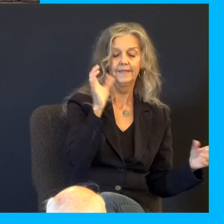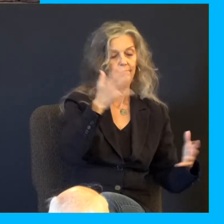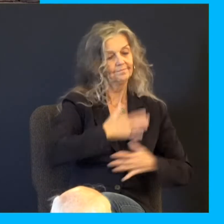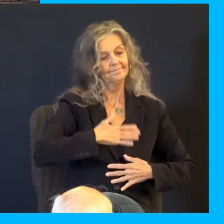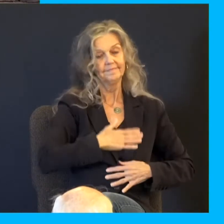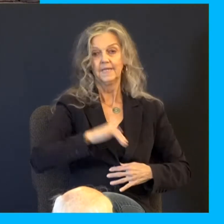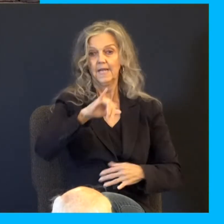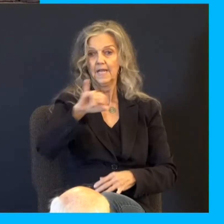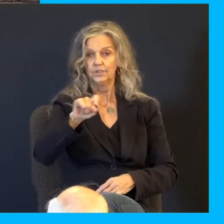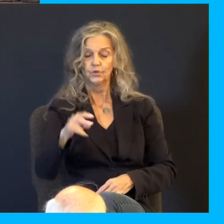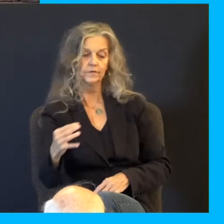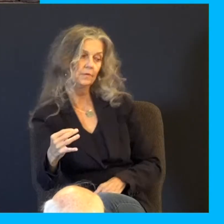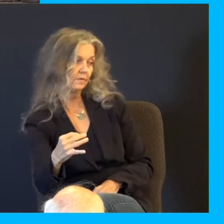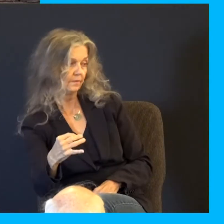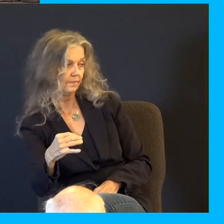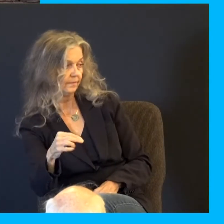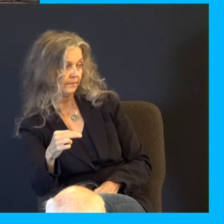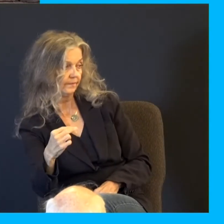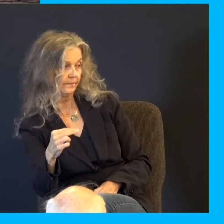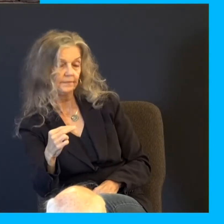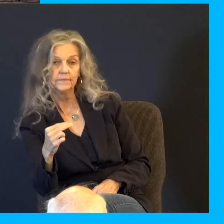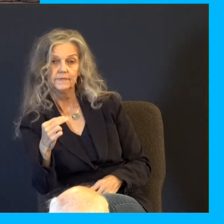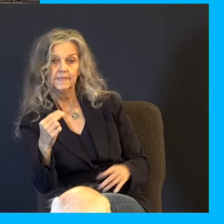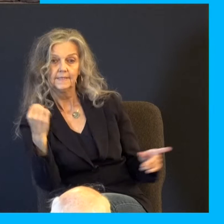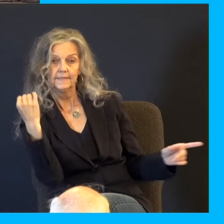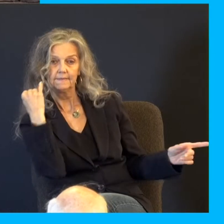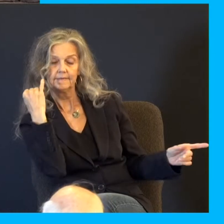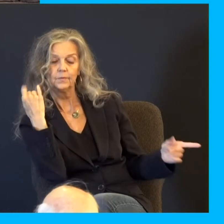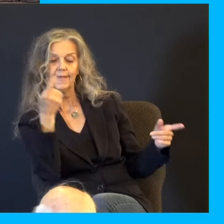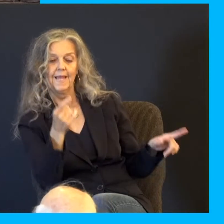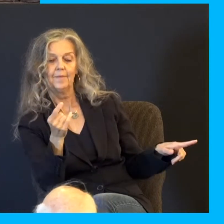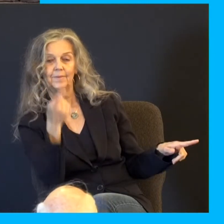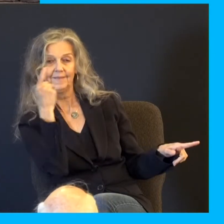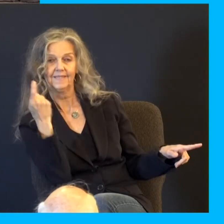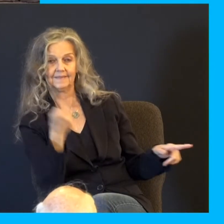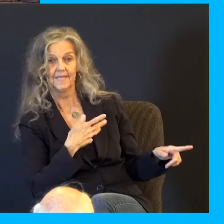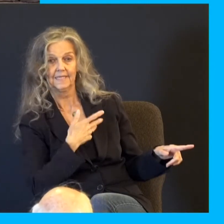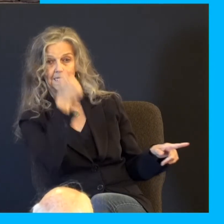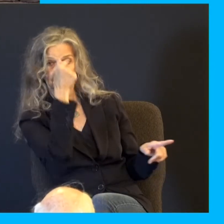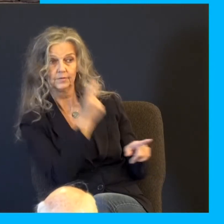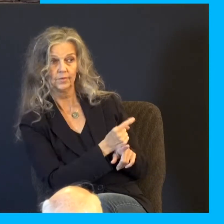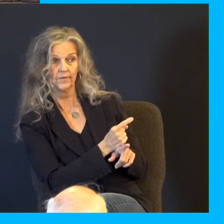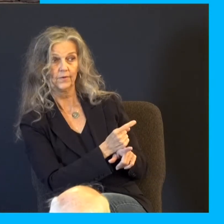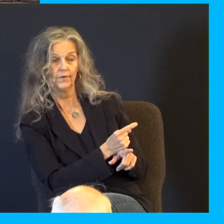carefully to see if that extra portion and blessing to Benjamin invoked any jealousy on their behalf. He just watched